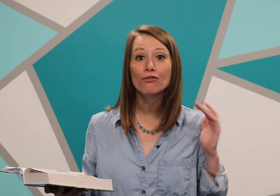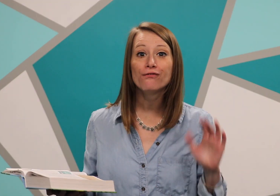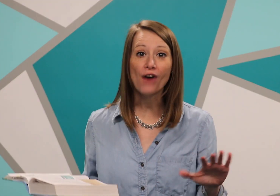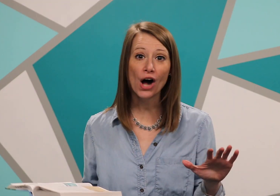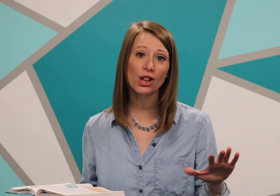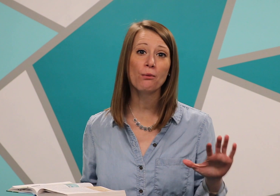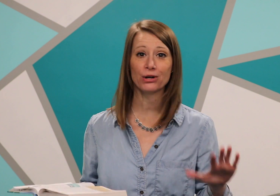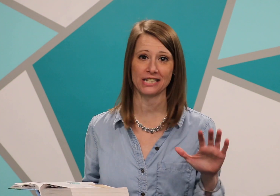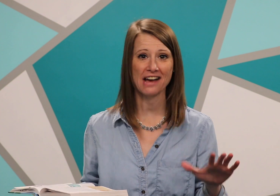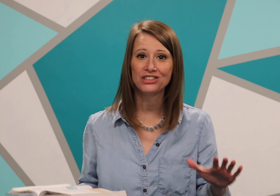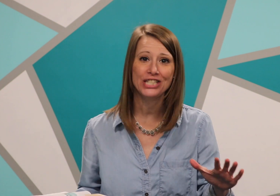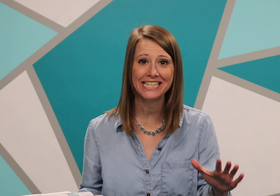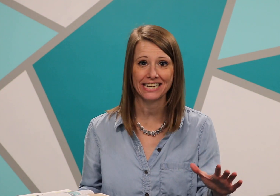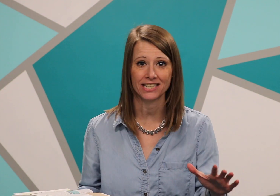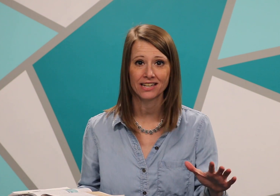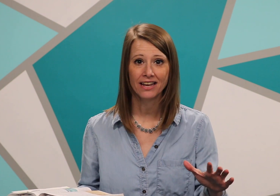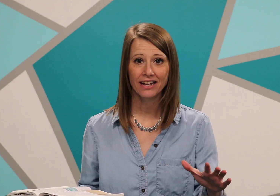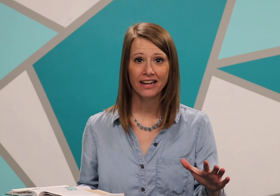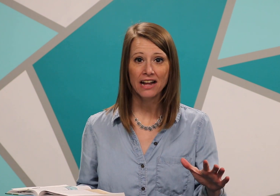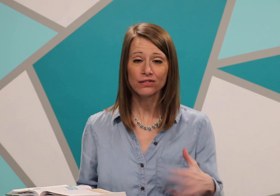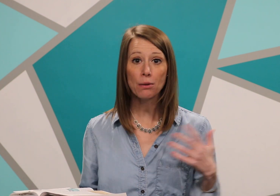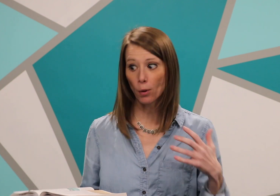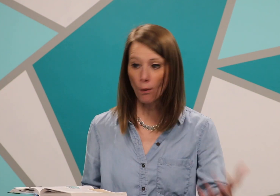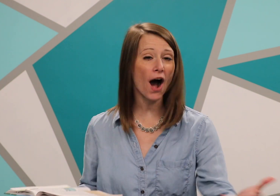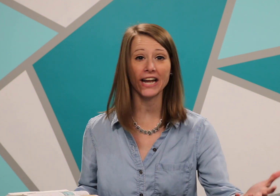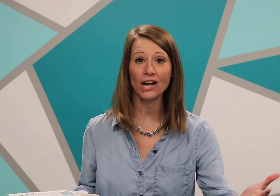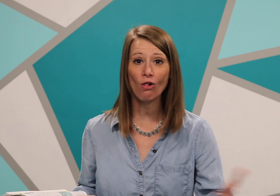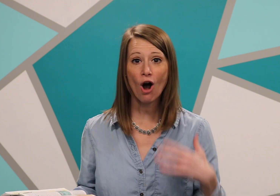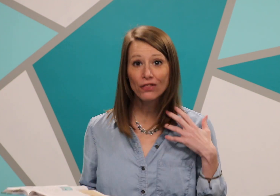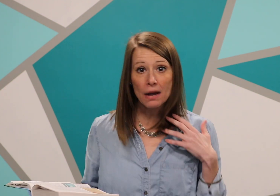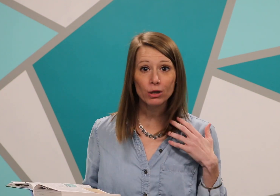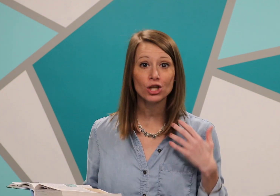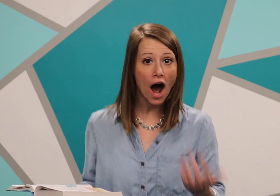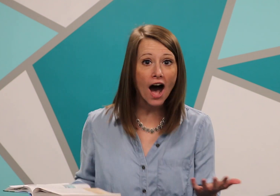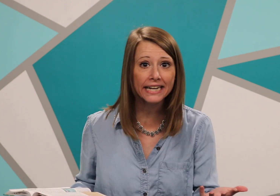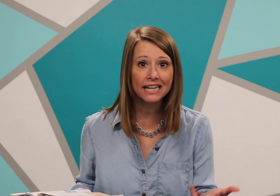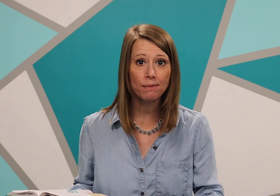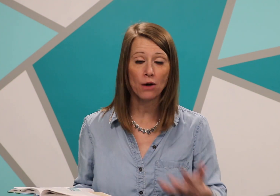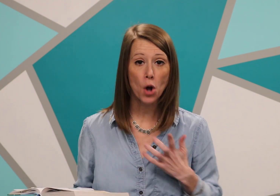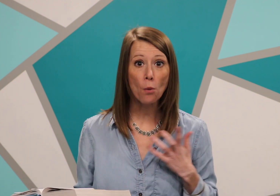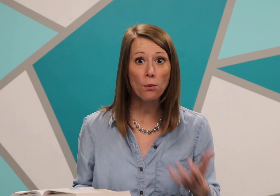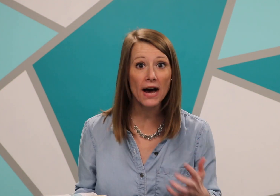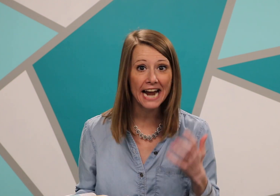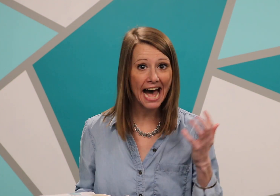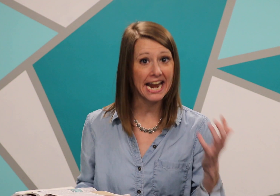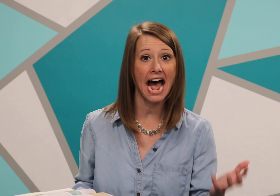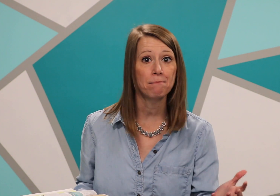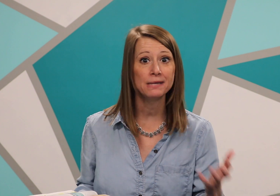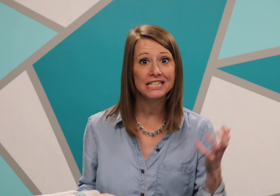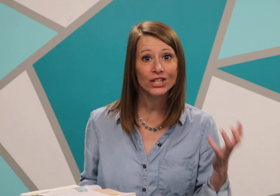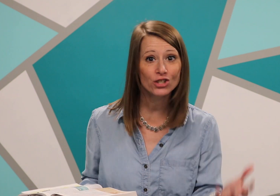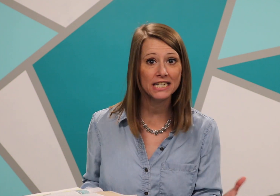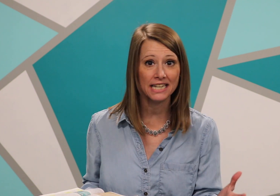followers of Jesus. They were walking along. They were talking about what had happened to Jesus,